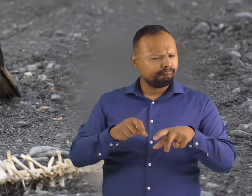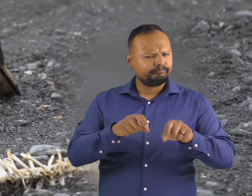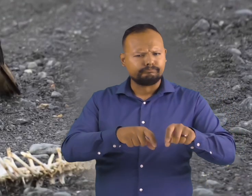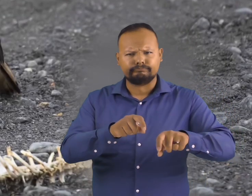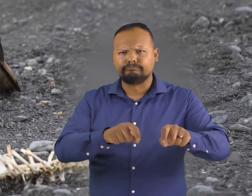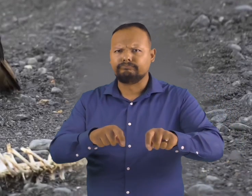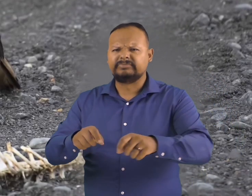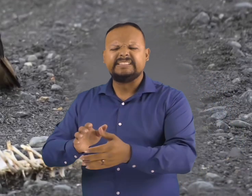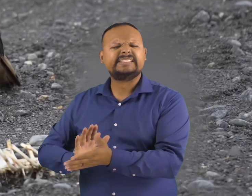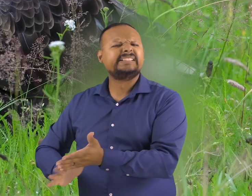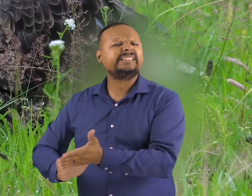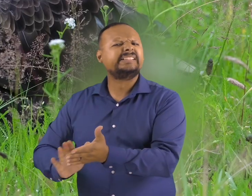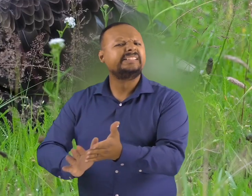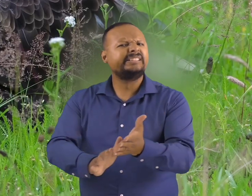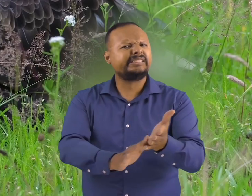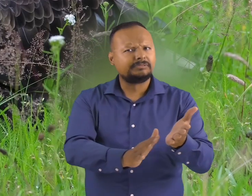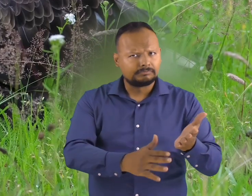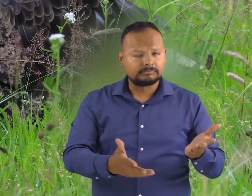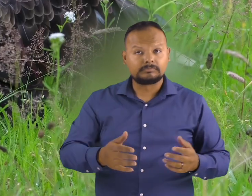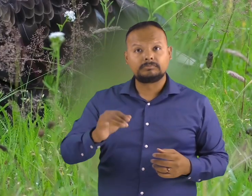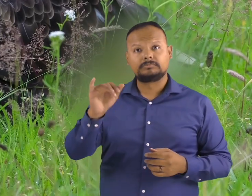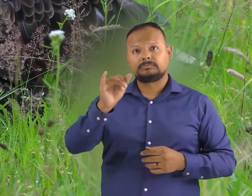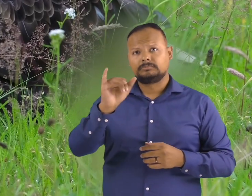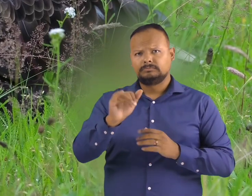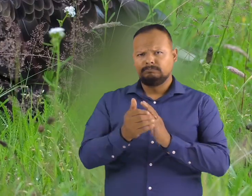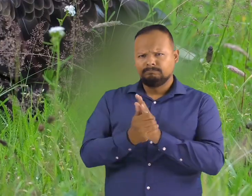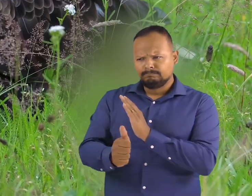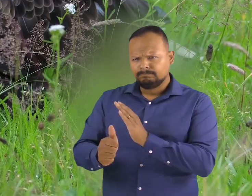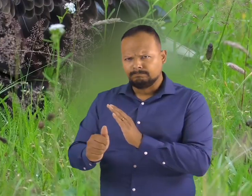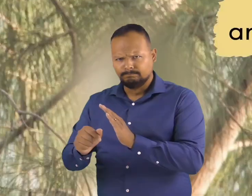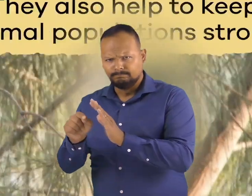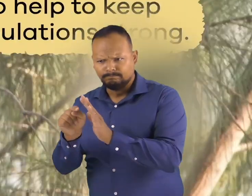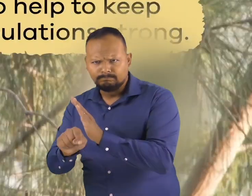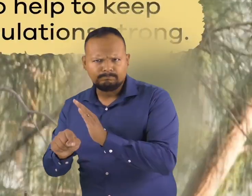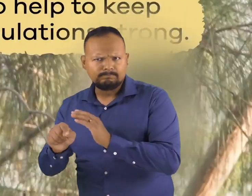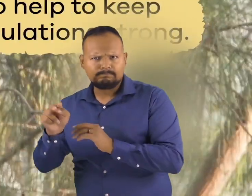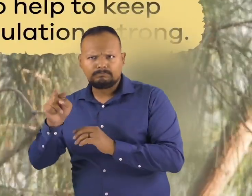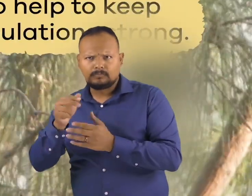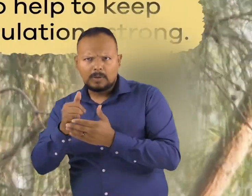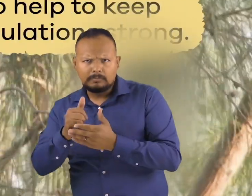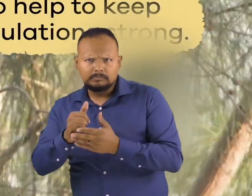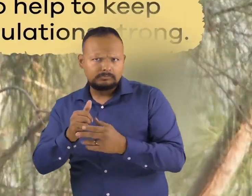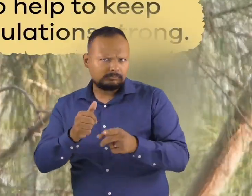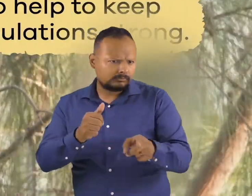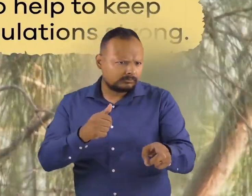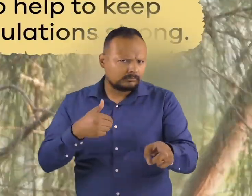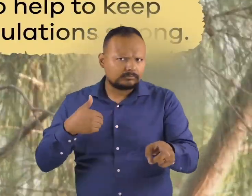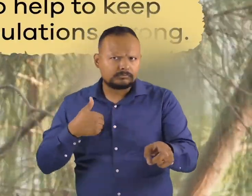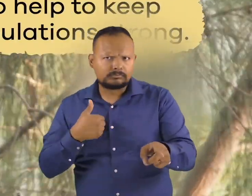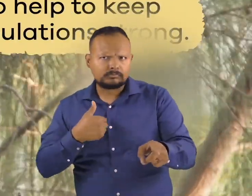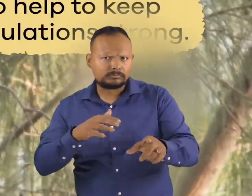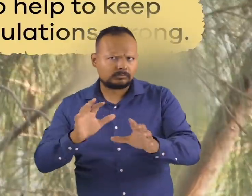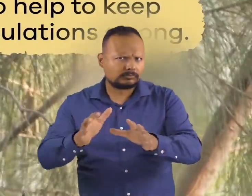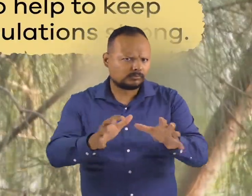up the land. And since they are great hunters, they also help to keep animal populations strong.